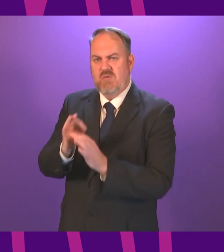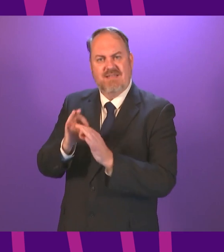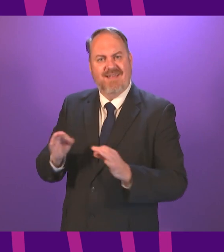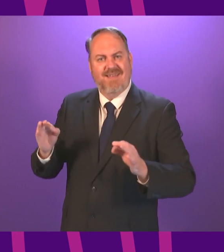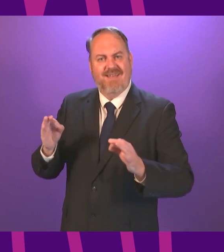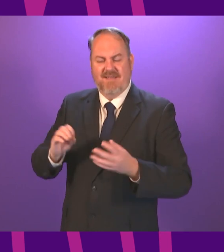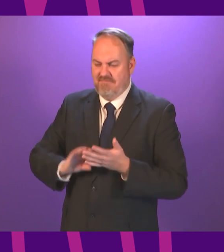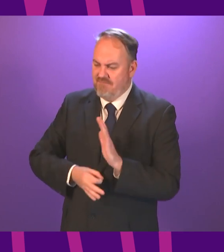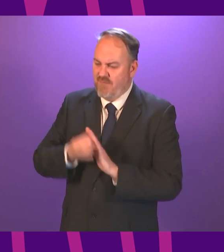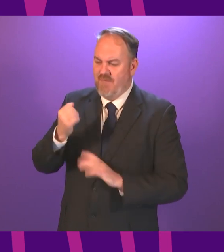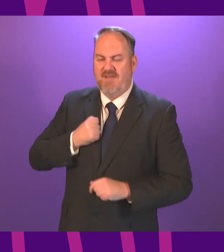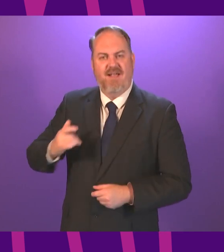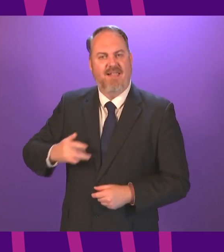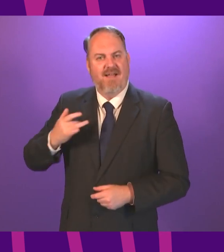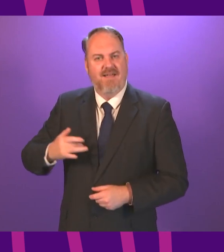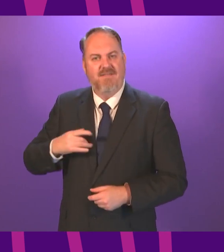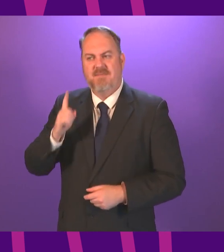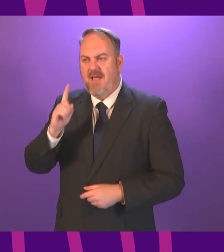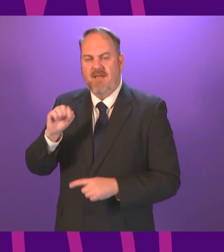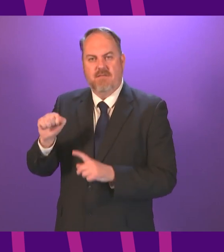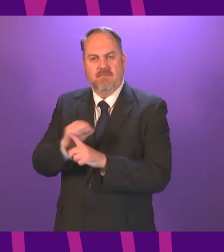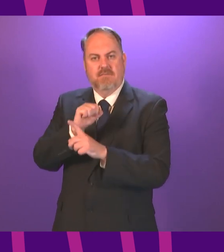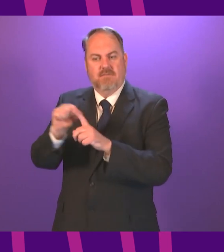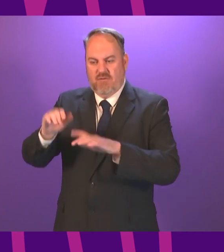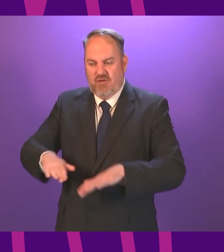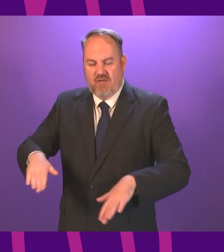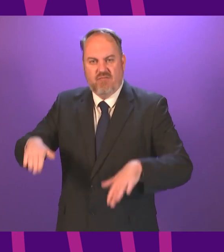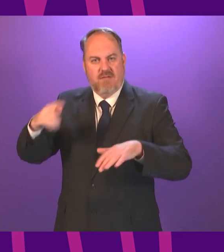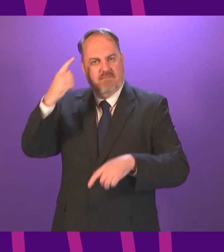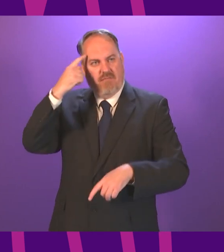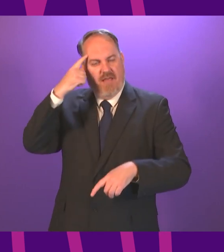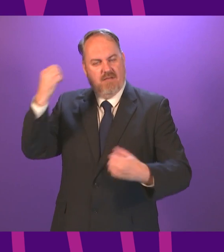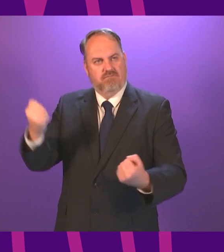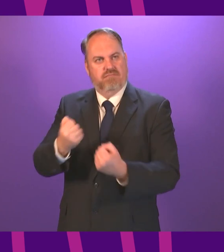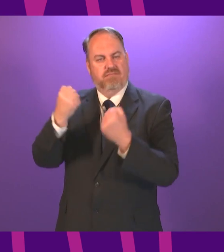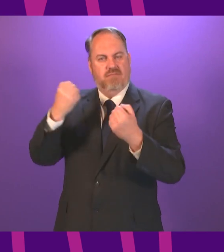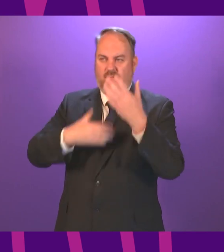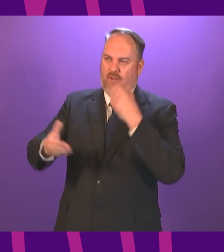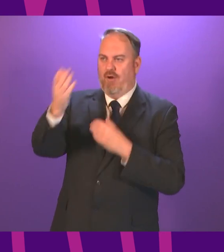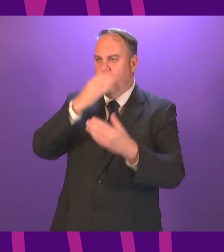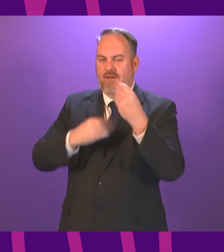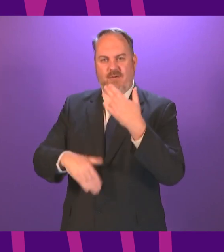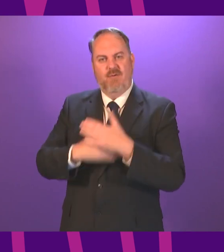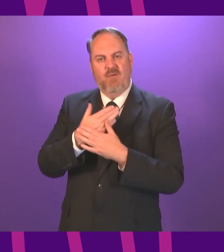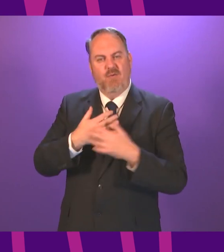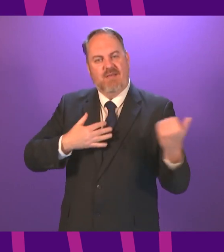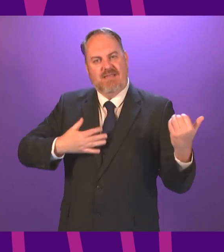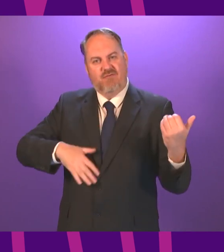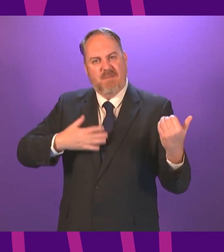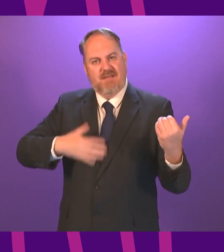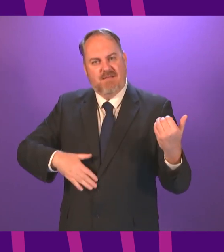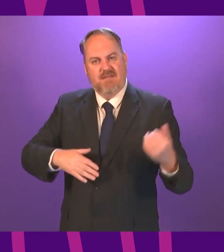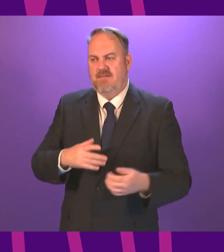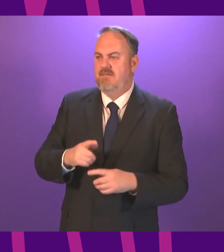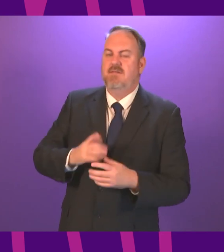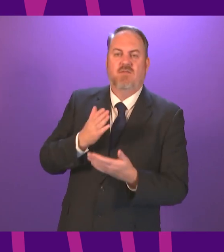enriches our lives but develops cognitive capacity in children the arts also contribute a great deal in terms of GVA